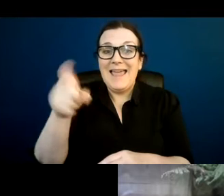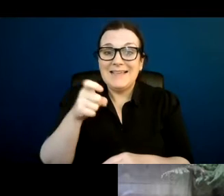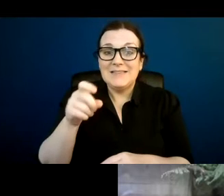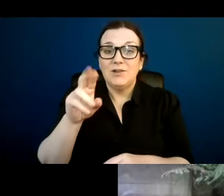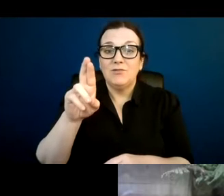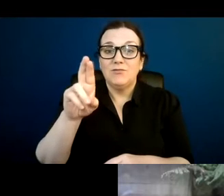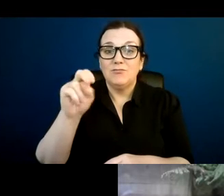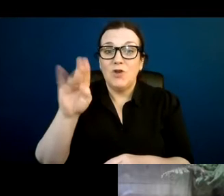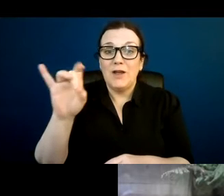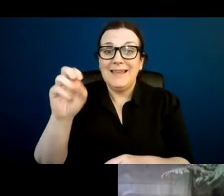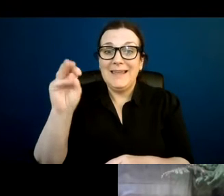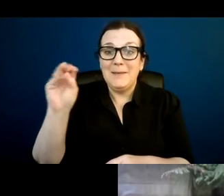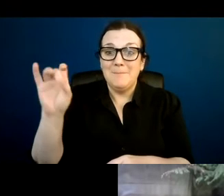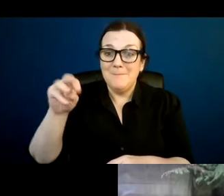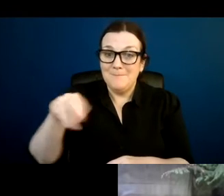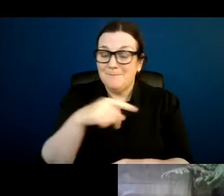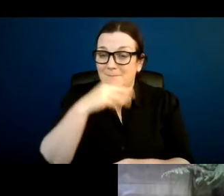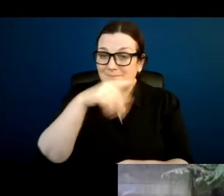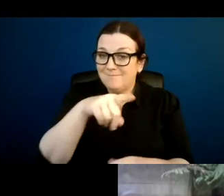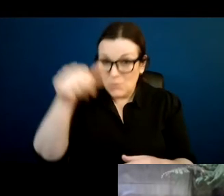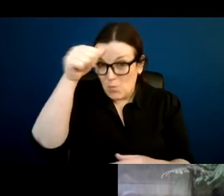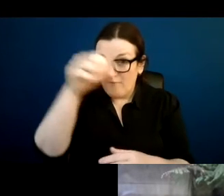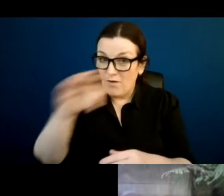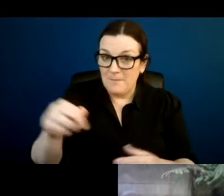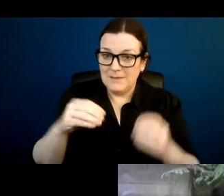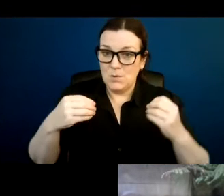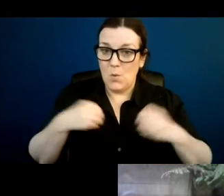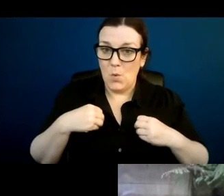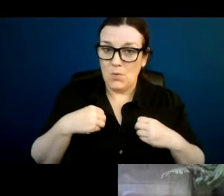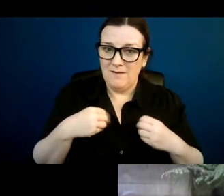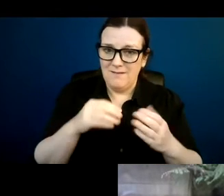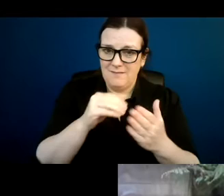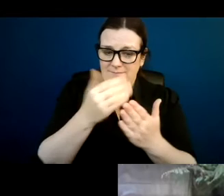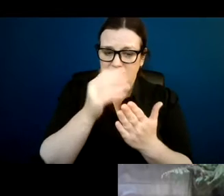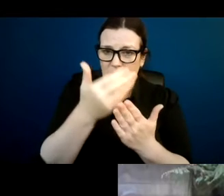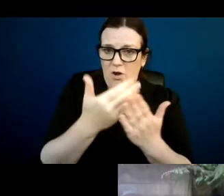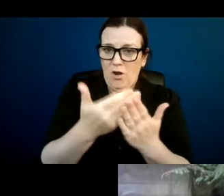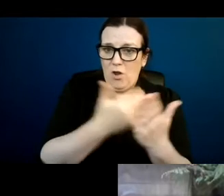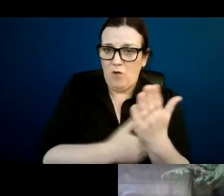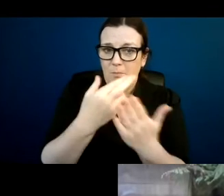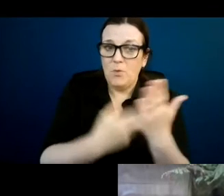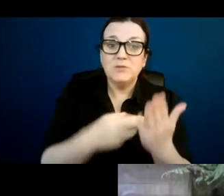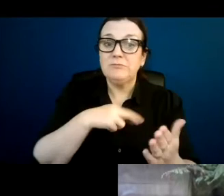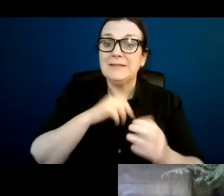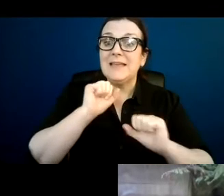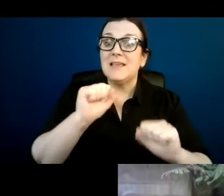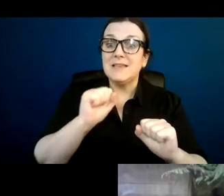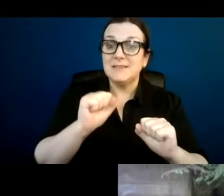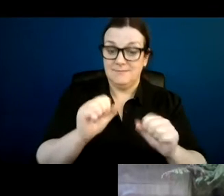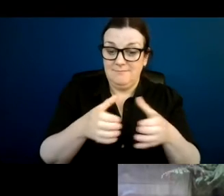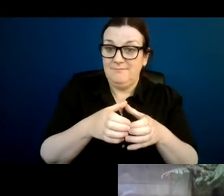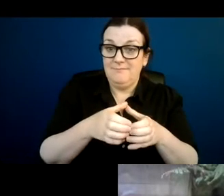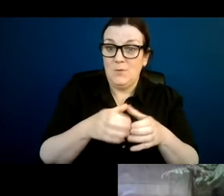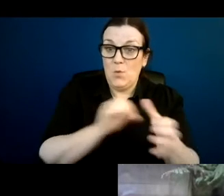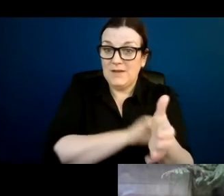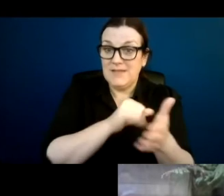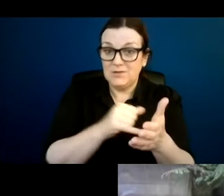the Mental Capacity Law Report, which is really recognized as the Bible for many legal practitioners in this field. Alex